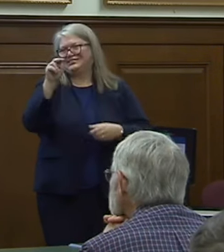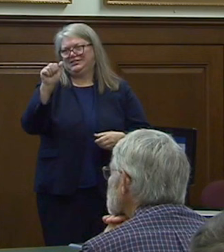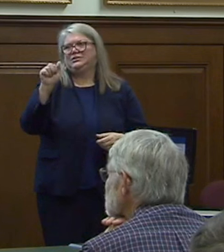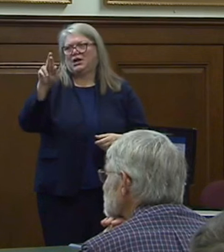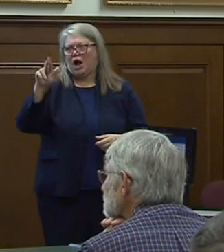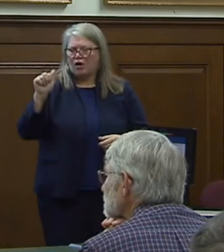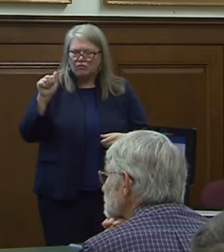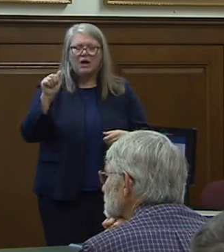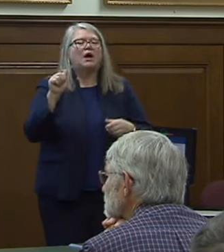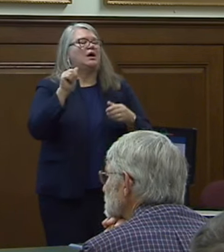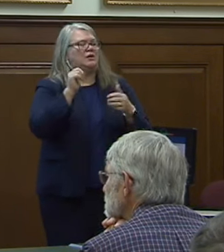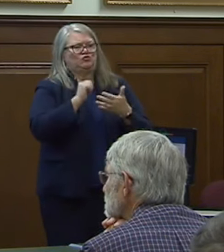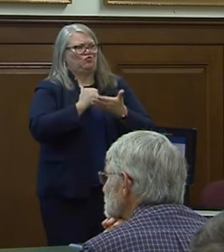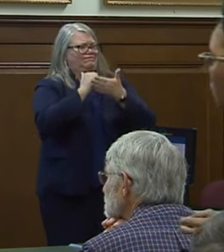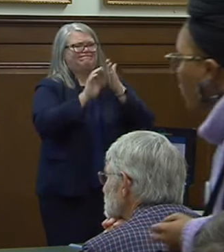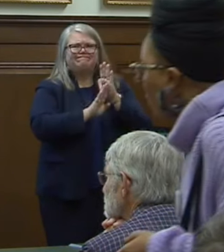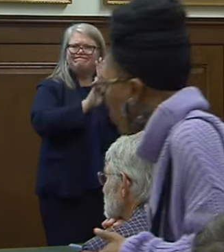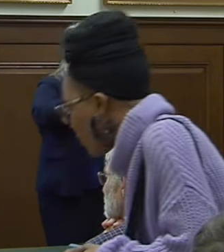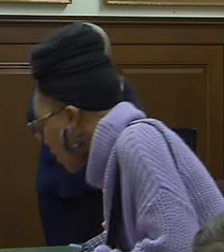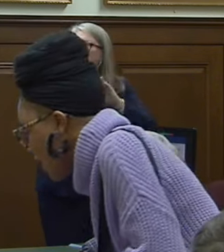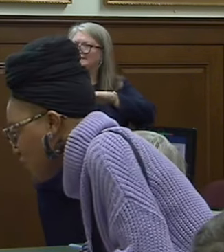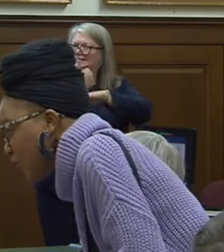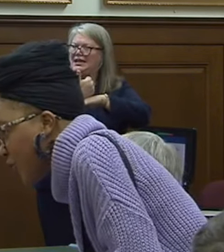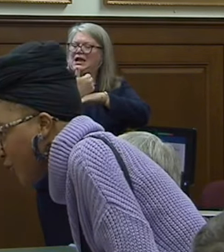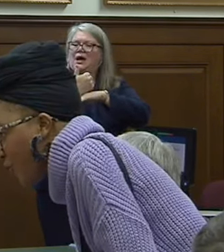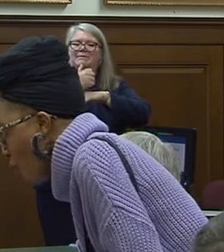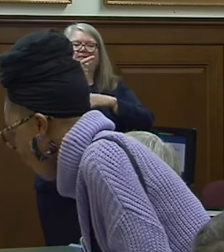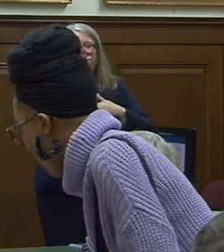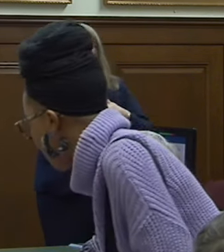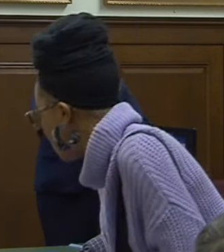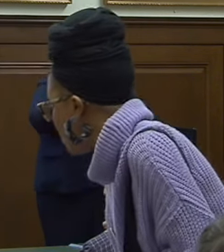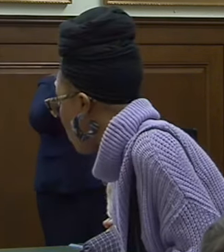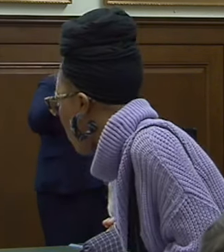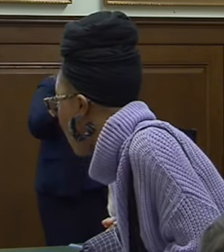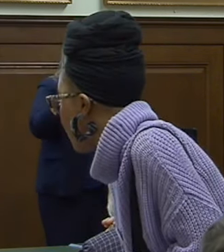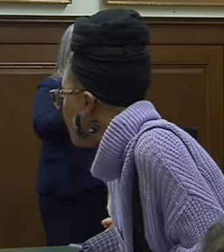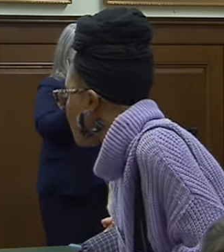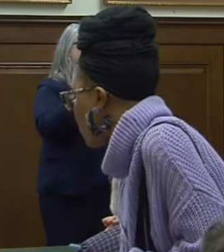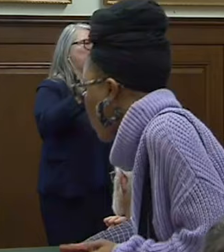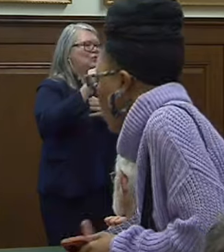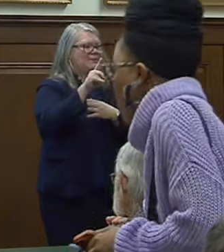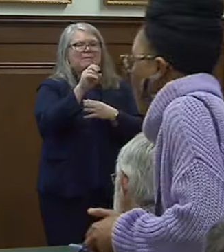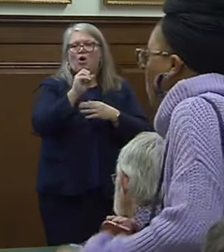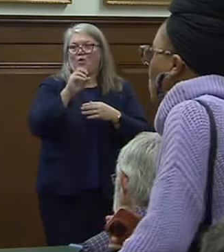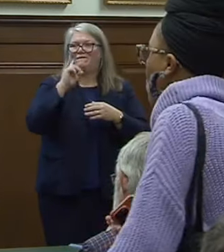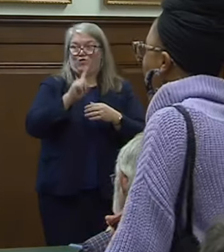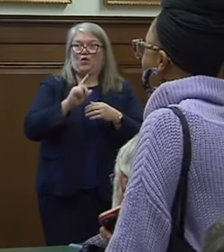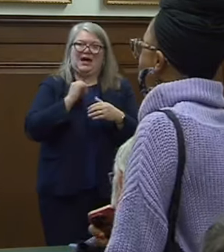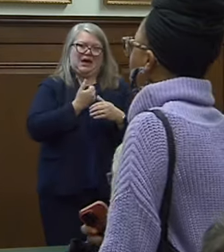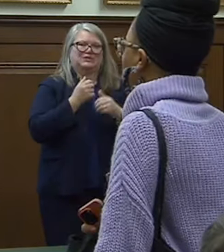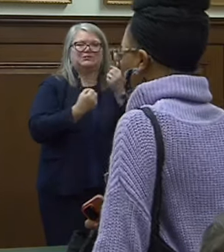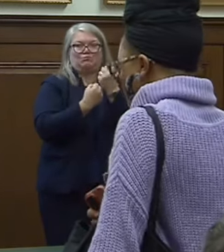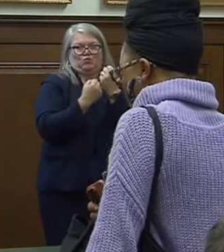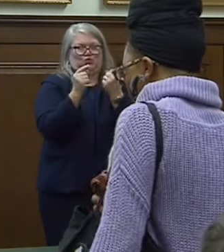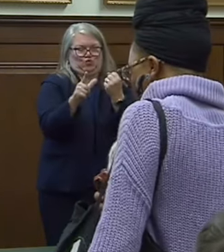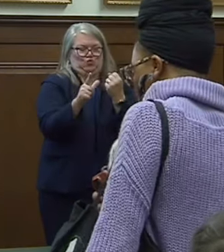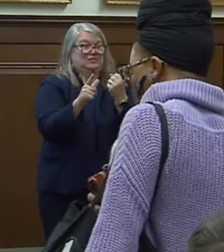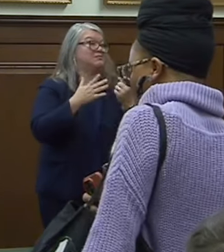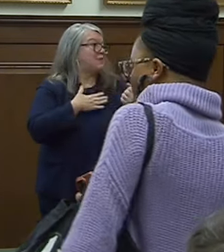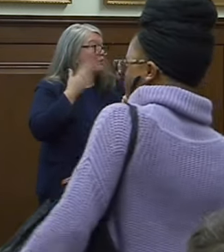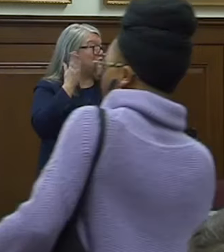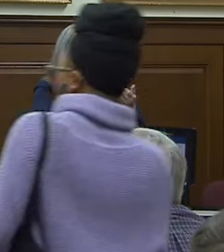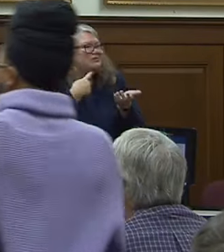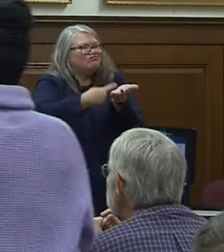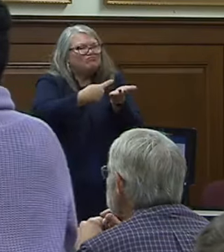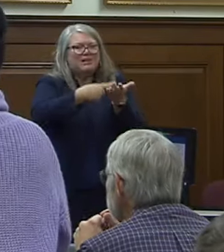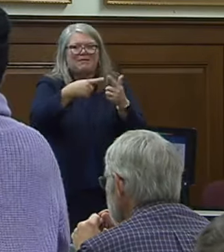to launch a gethub repo of accessioning support tools and my presentation will review the